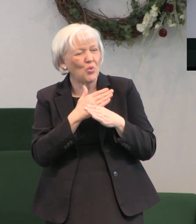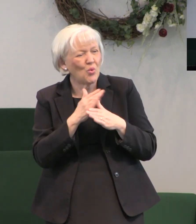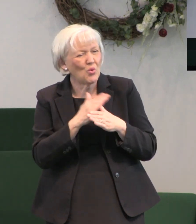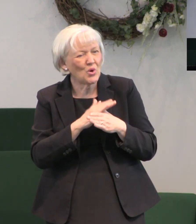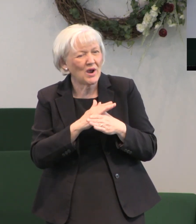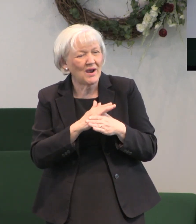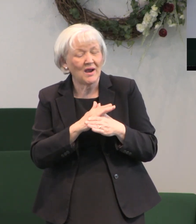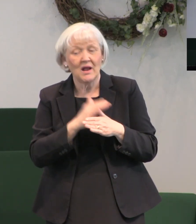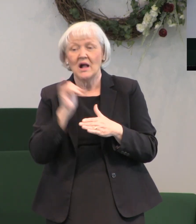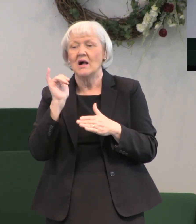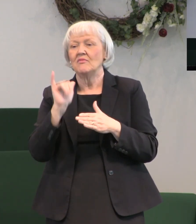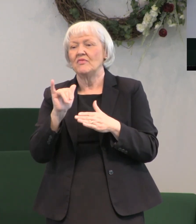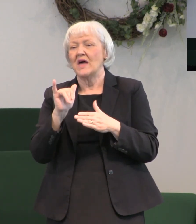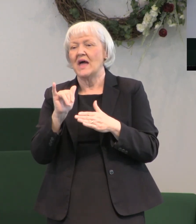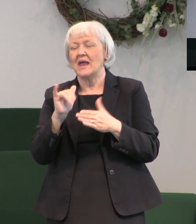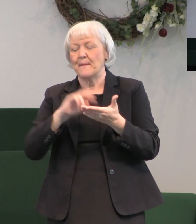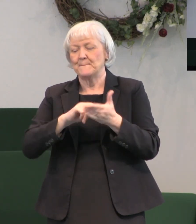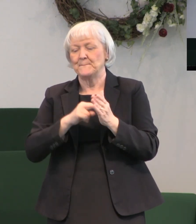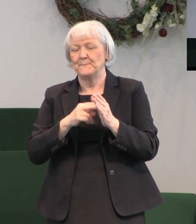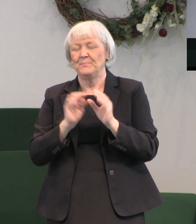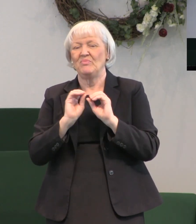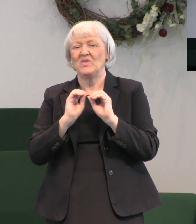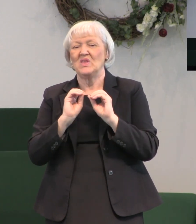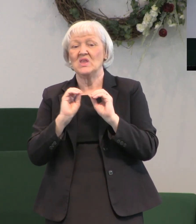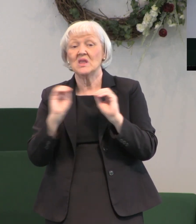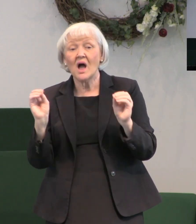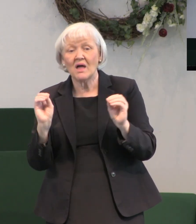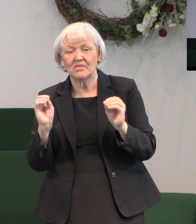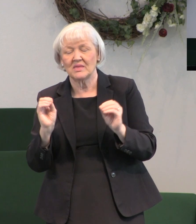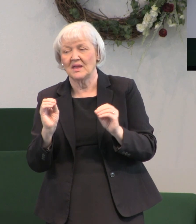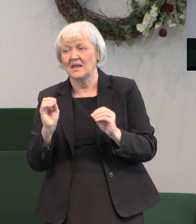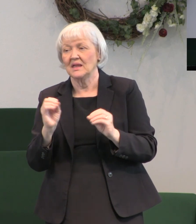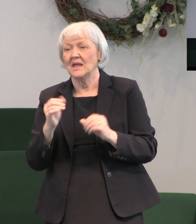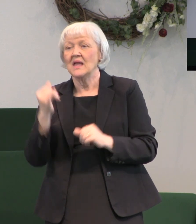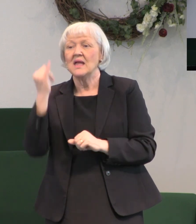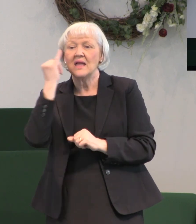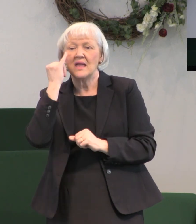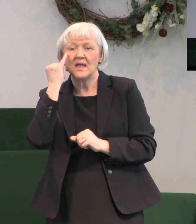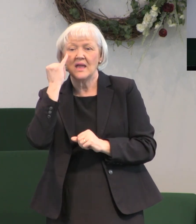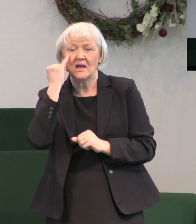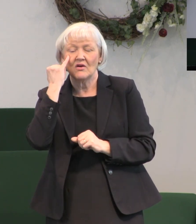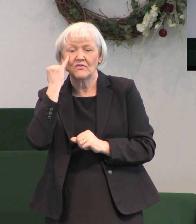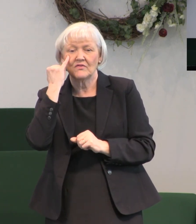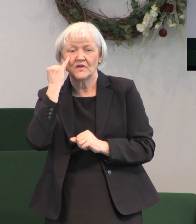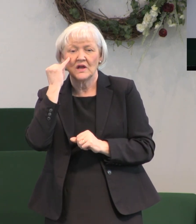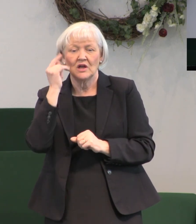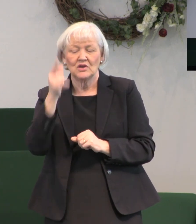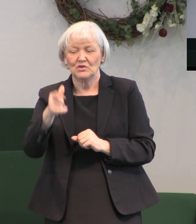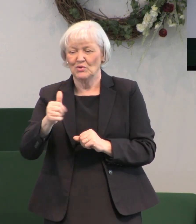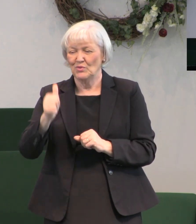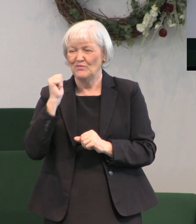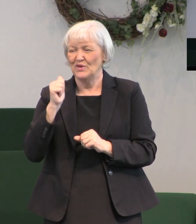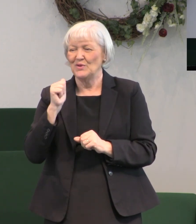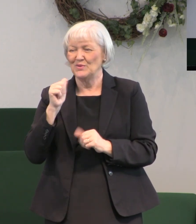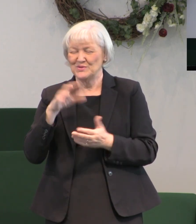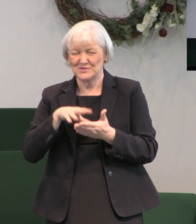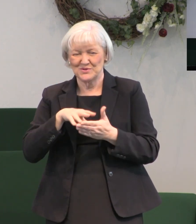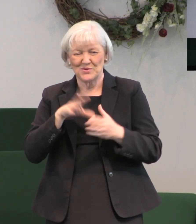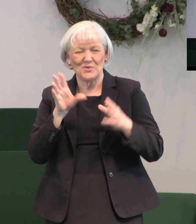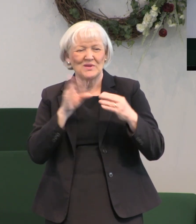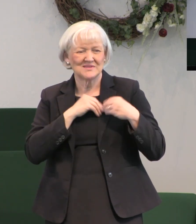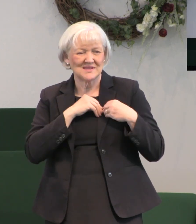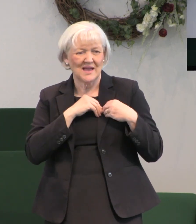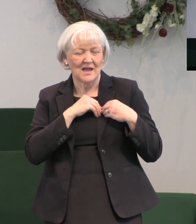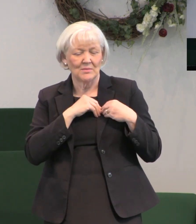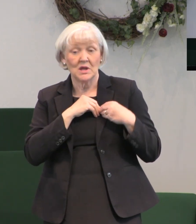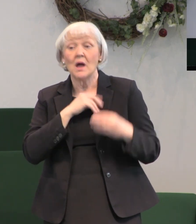it is of no effect does no good to you unless you personally receive